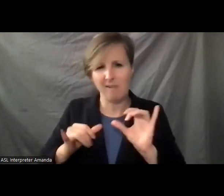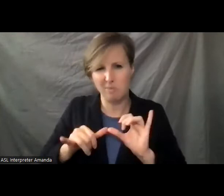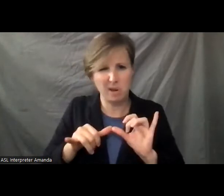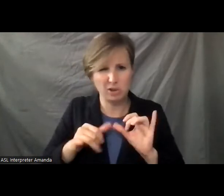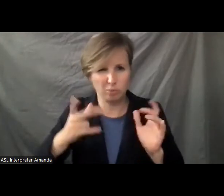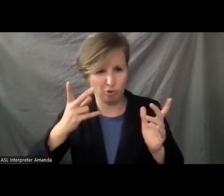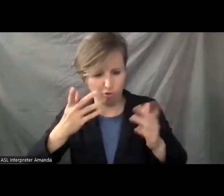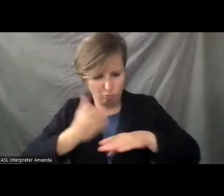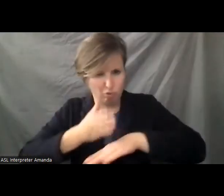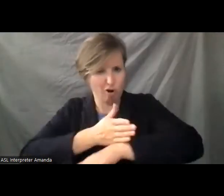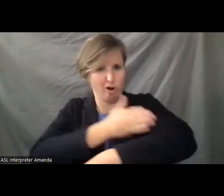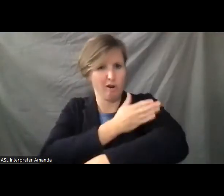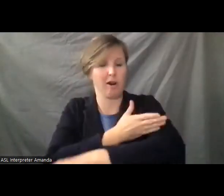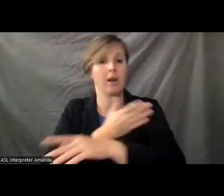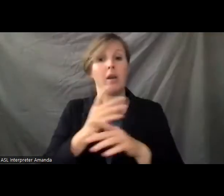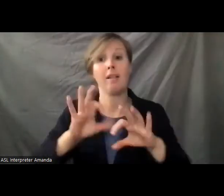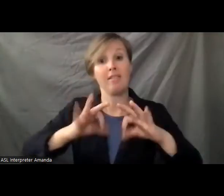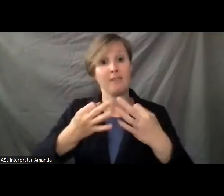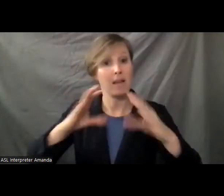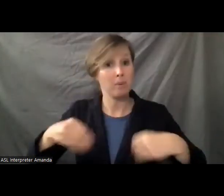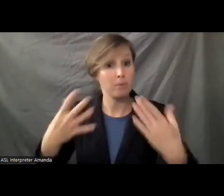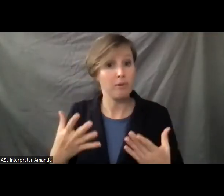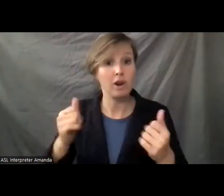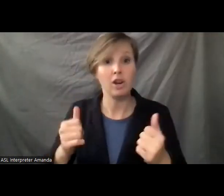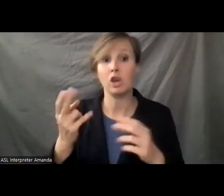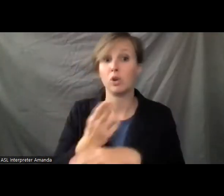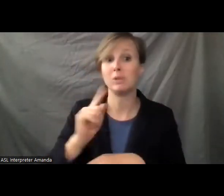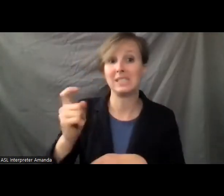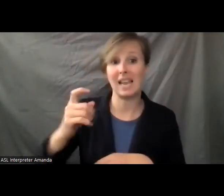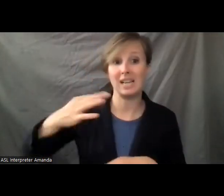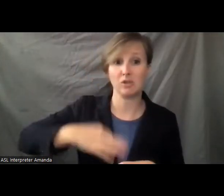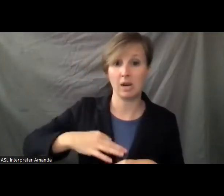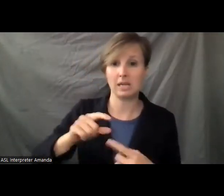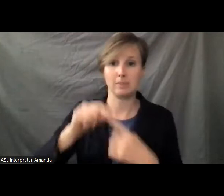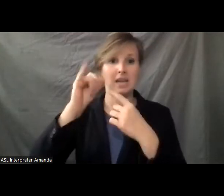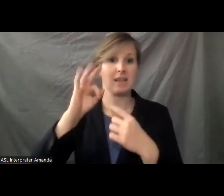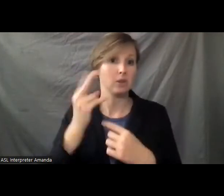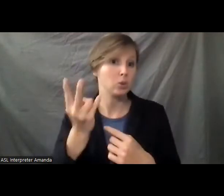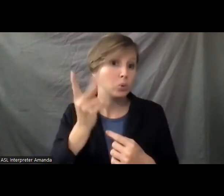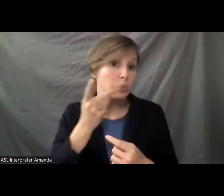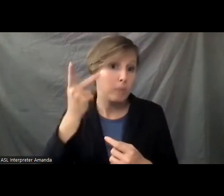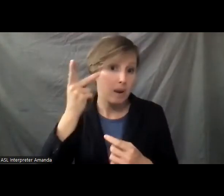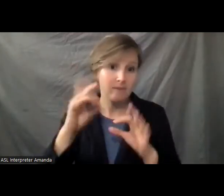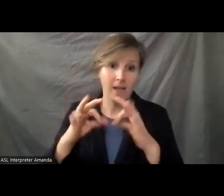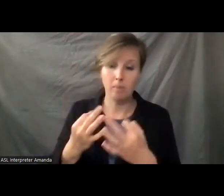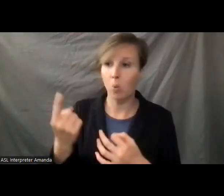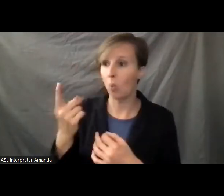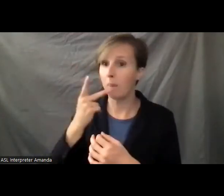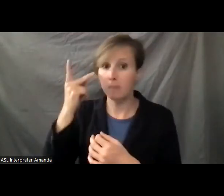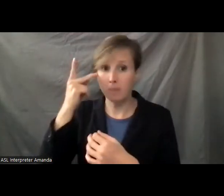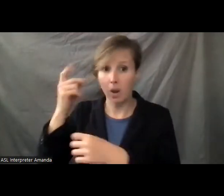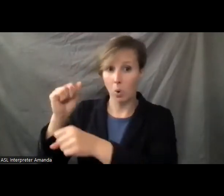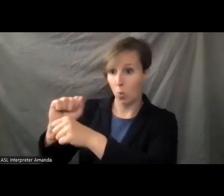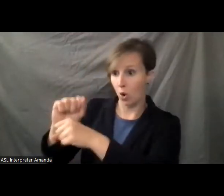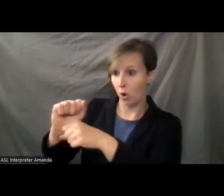able to see. With a family provider, again, we can use tax credits, especially with a two-parent family, maybe where one parent is working and the other